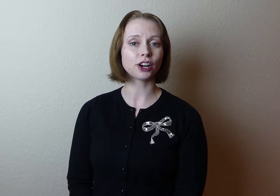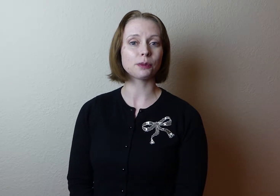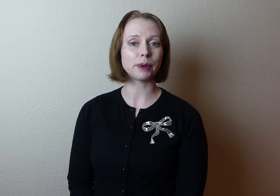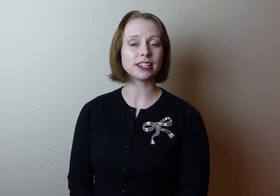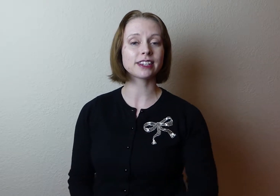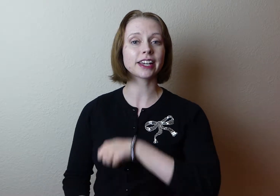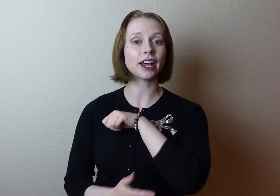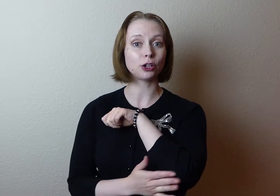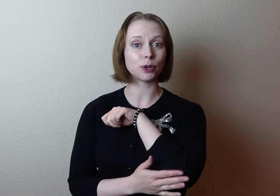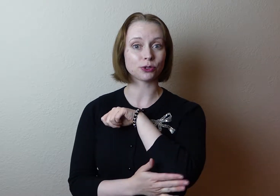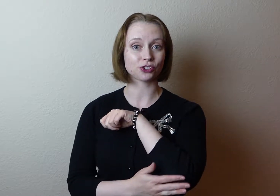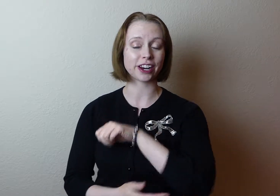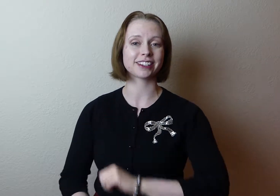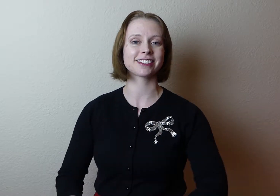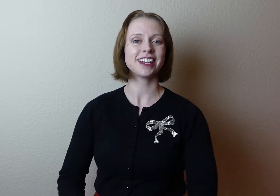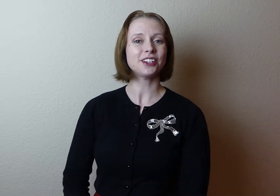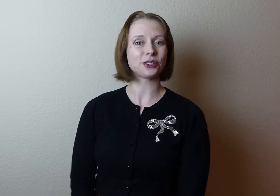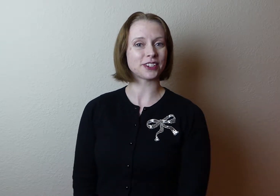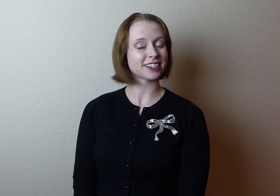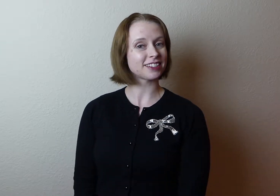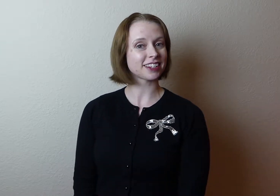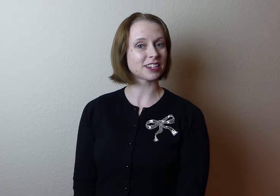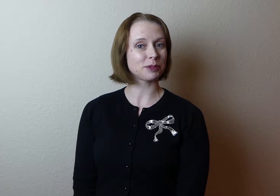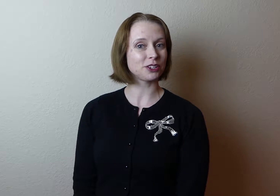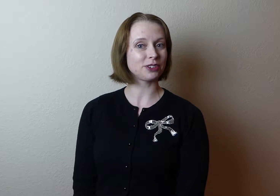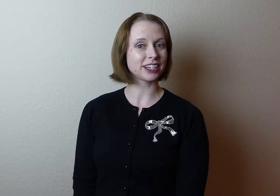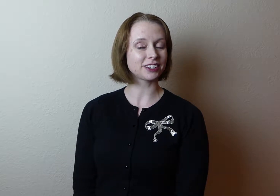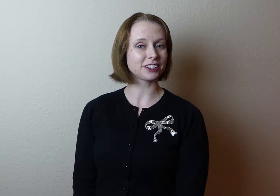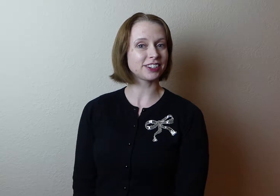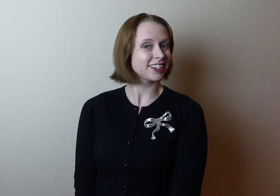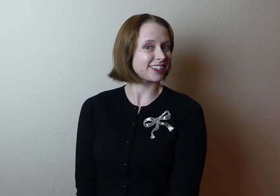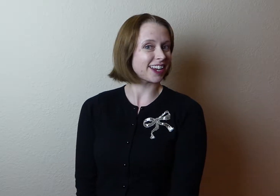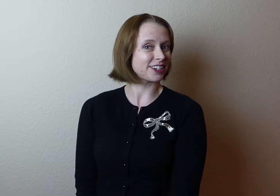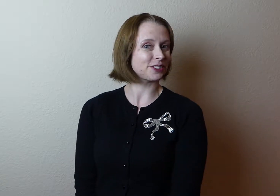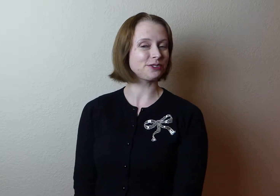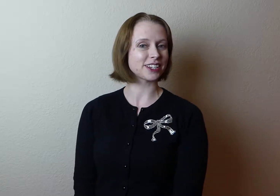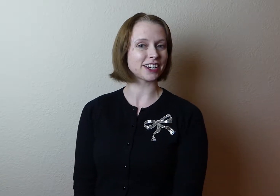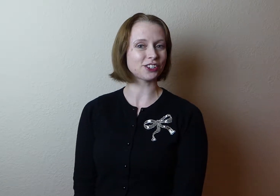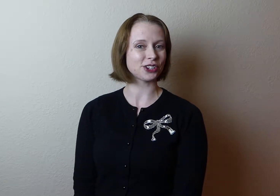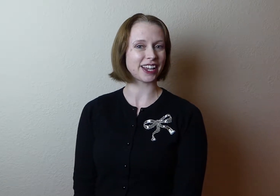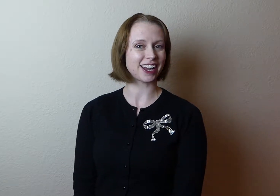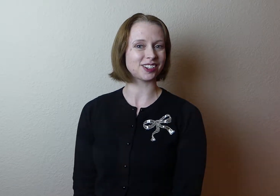our basic elbow strikes. So if this sounds like something you'd like to learn, stay tuned and I'll show you how.